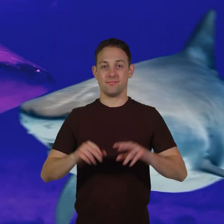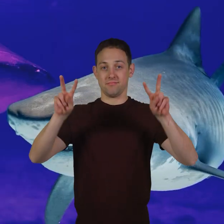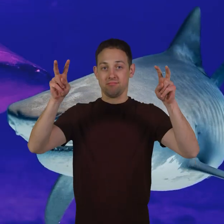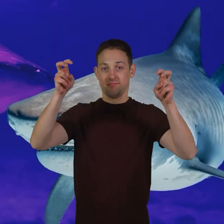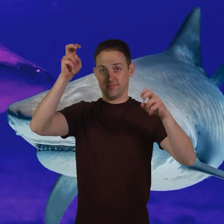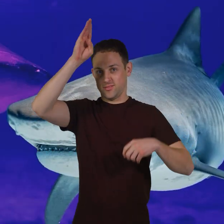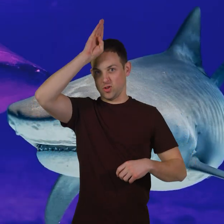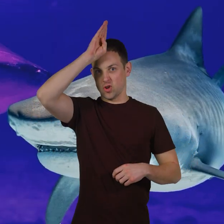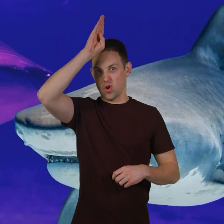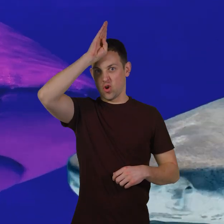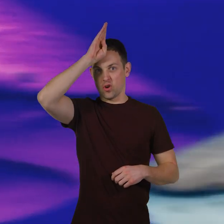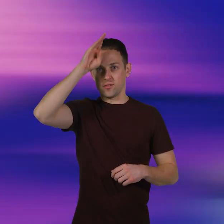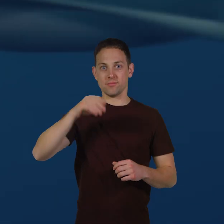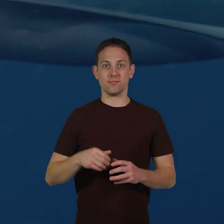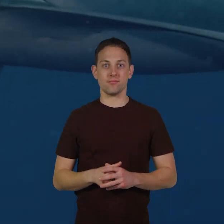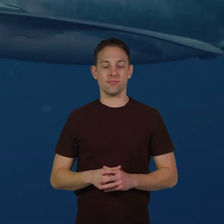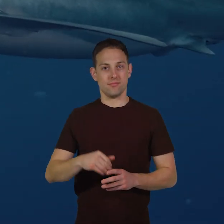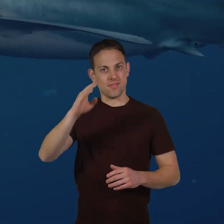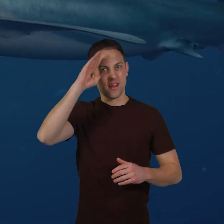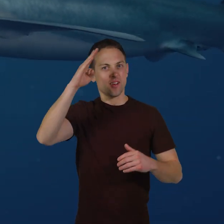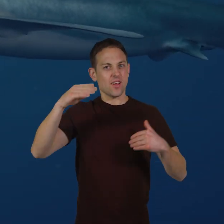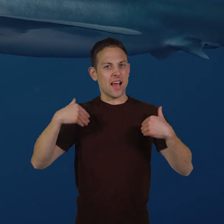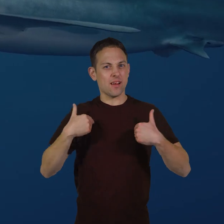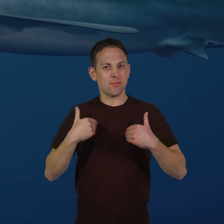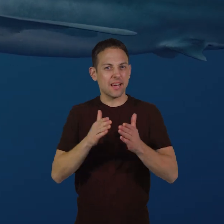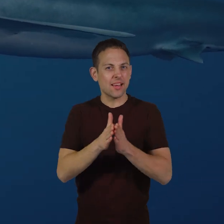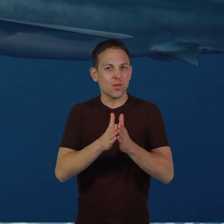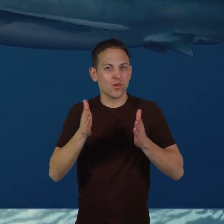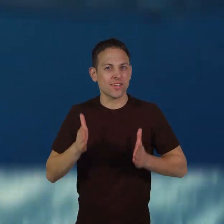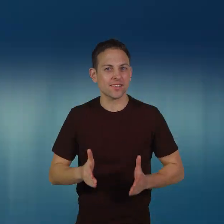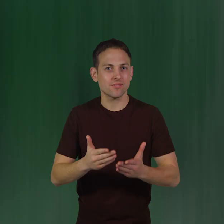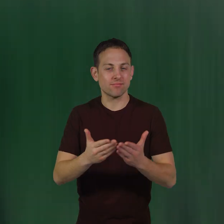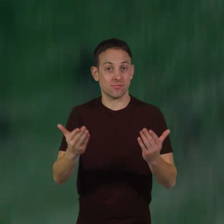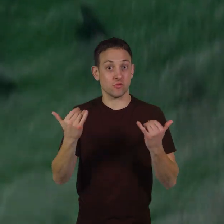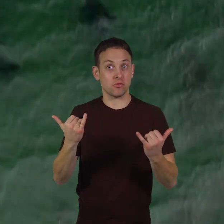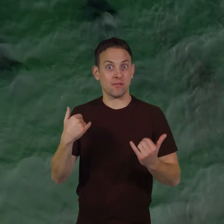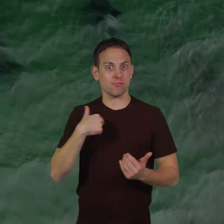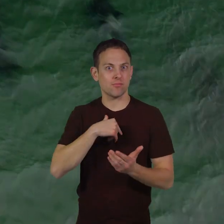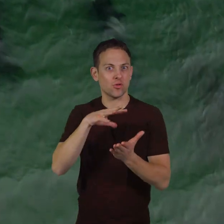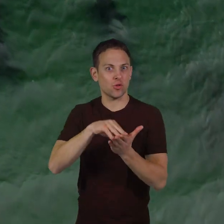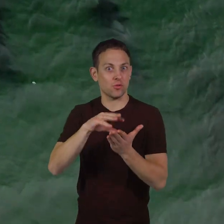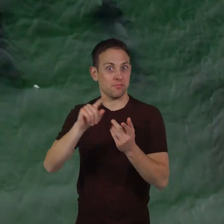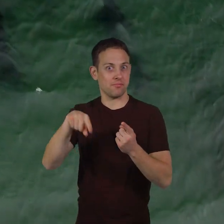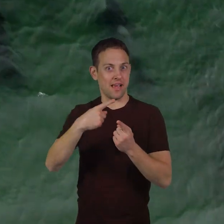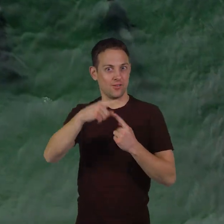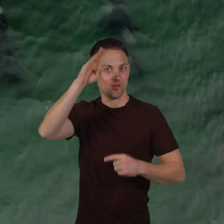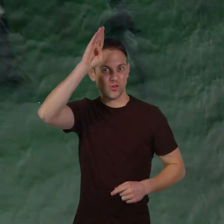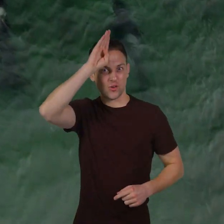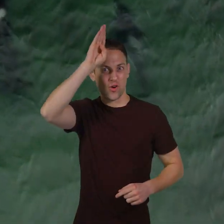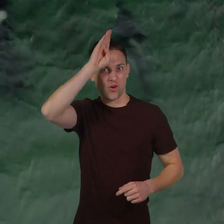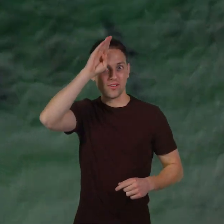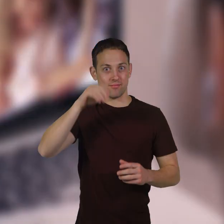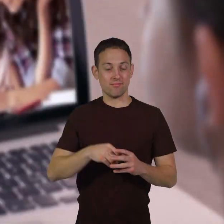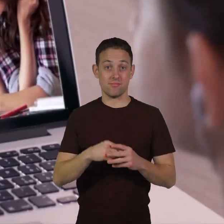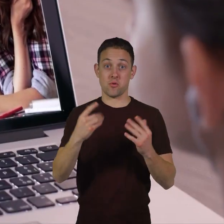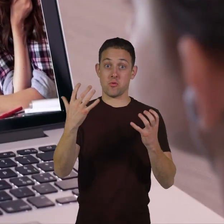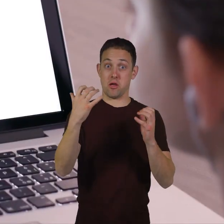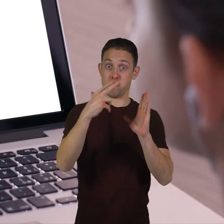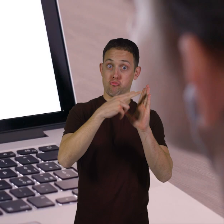Sharks Hello, animal enthusiasts. We are going to learn about sharks today. If you want to read